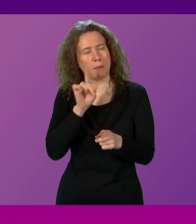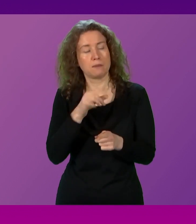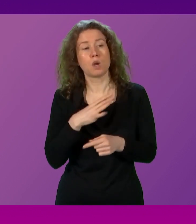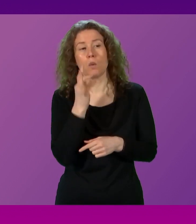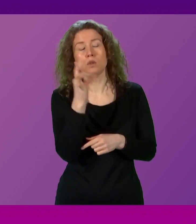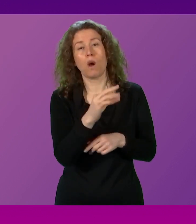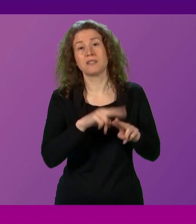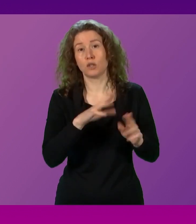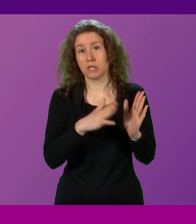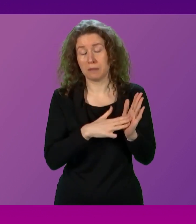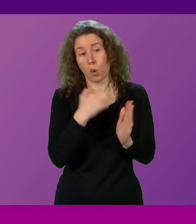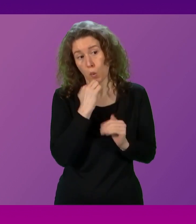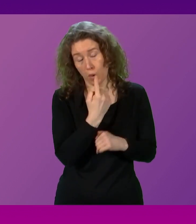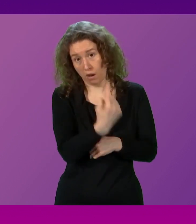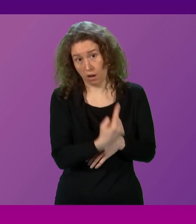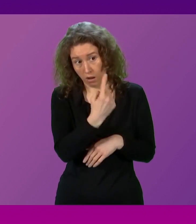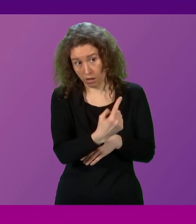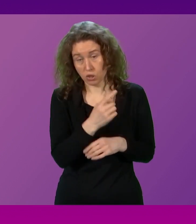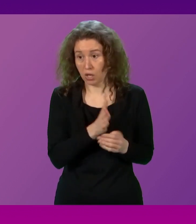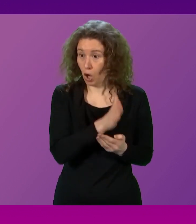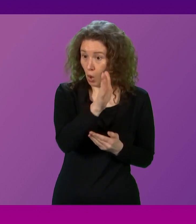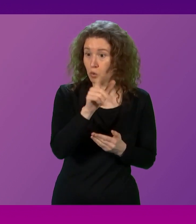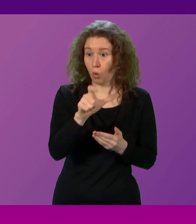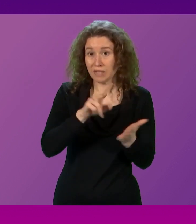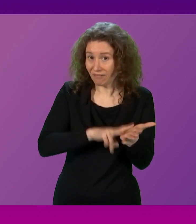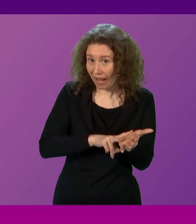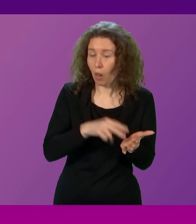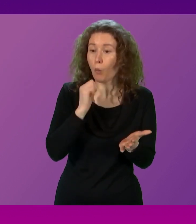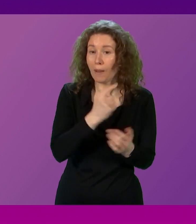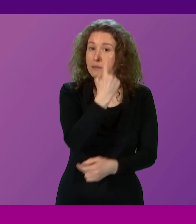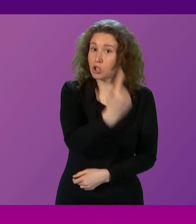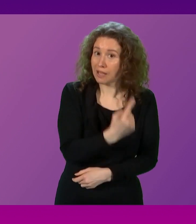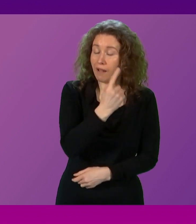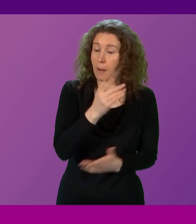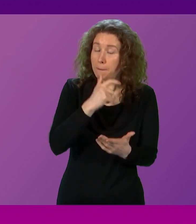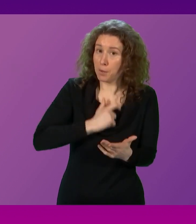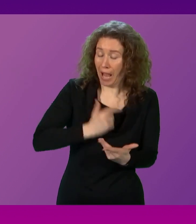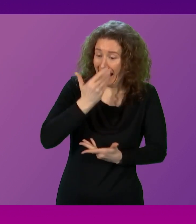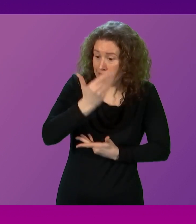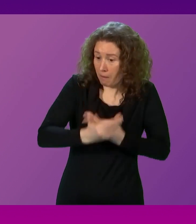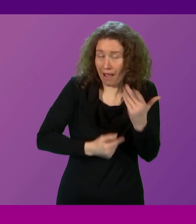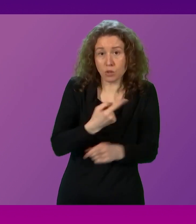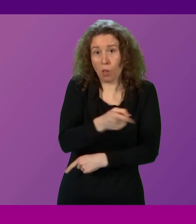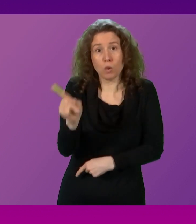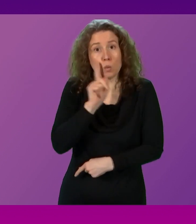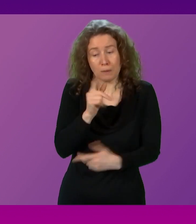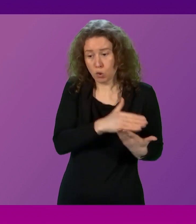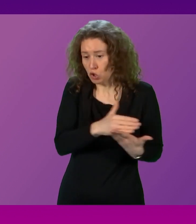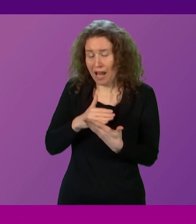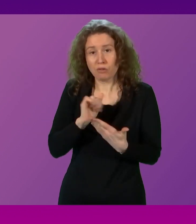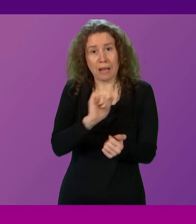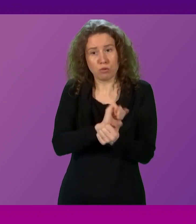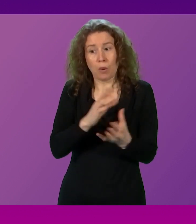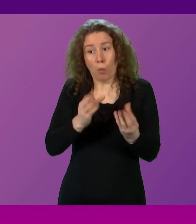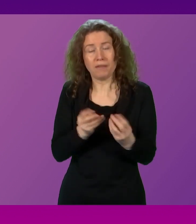First Minister, will she go to Corkham Vale? Will she personally explain to the women there who are sharing their prison